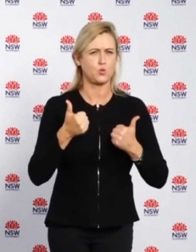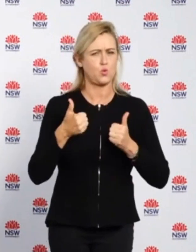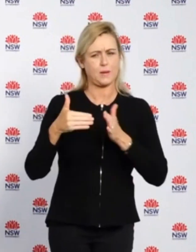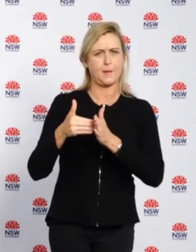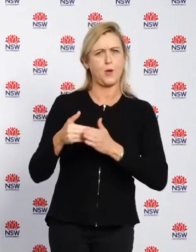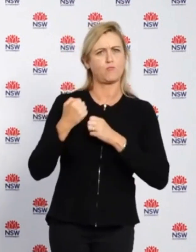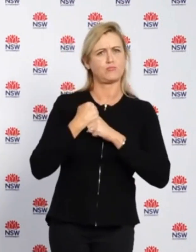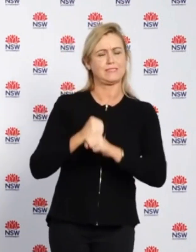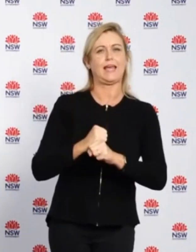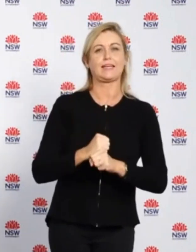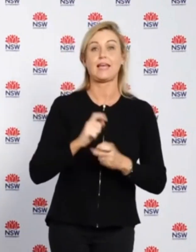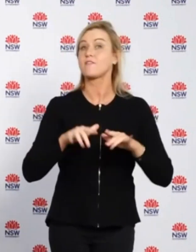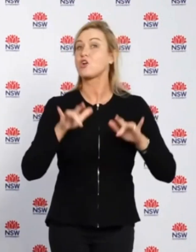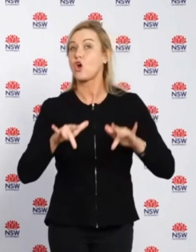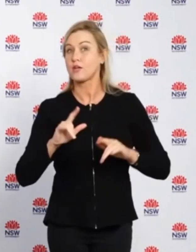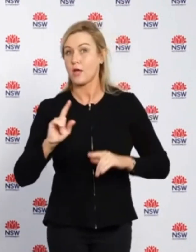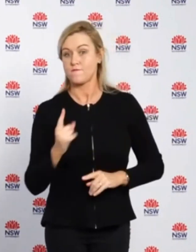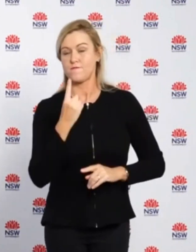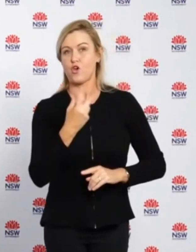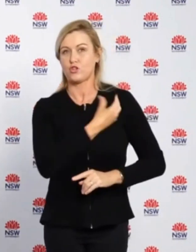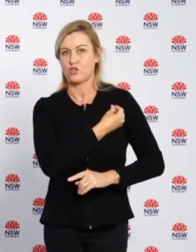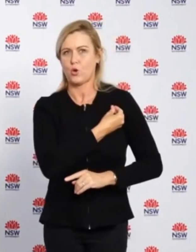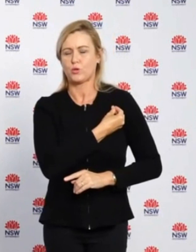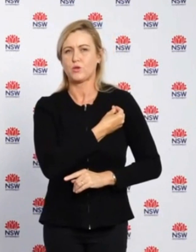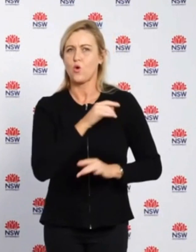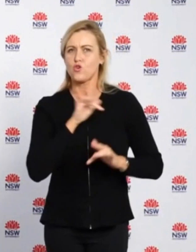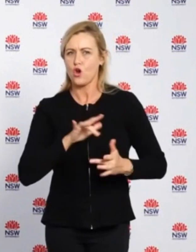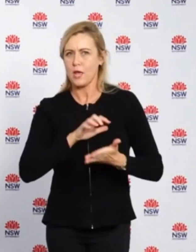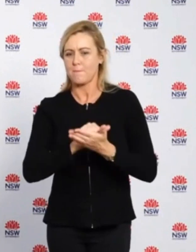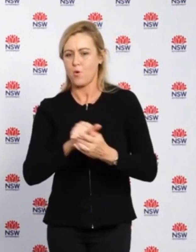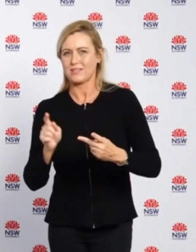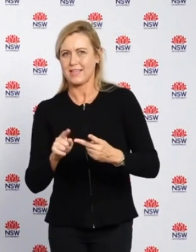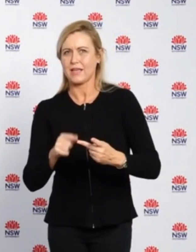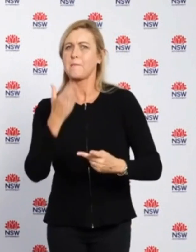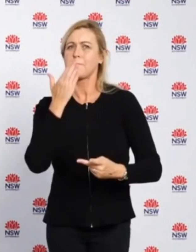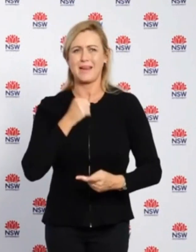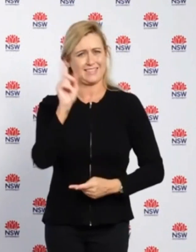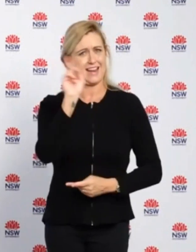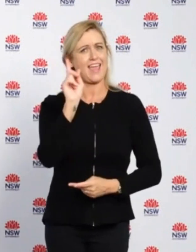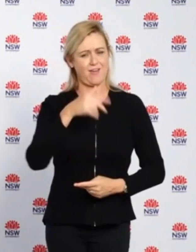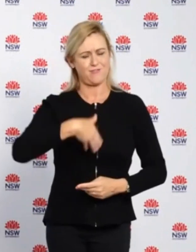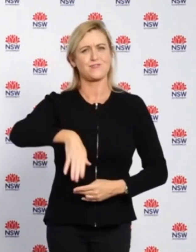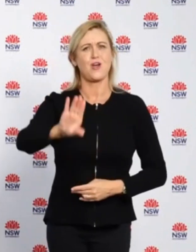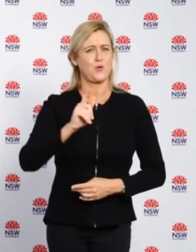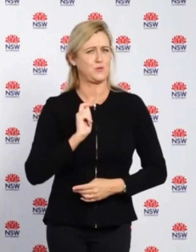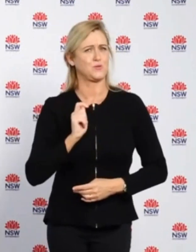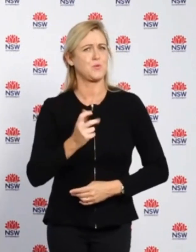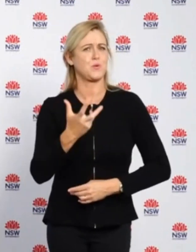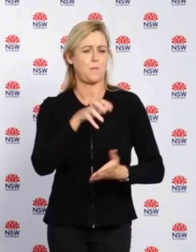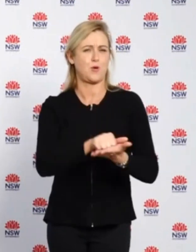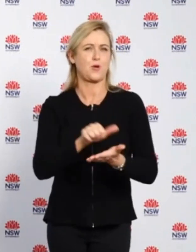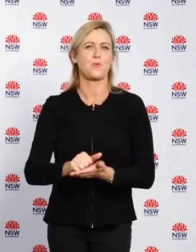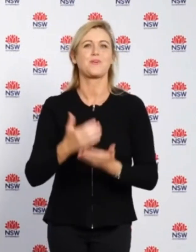out there who hasn't yet got their first dose, or hasn't booked in yet for their second dose, to please do so as soon as you can.